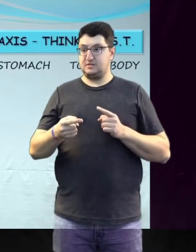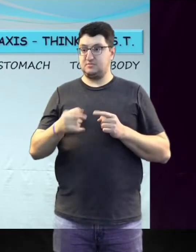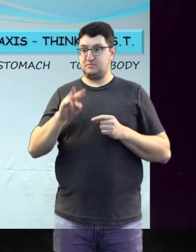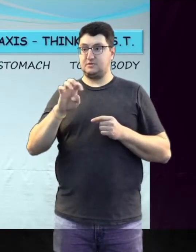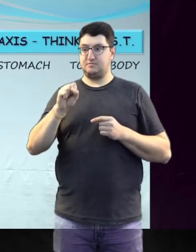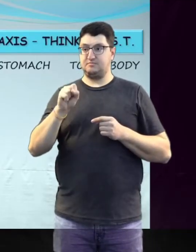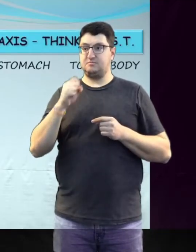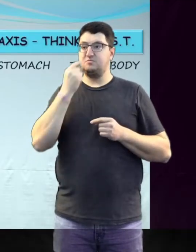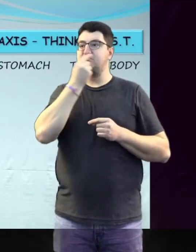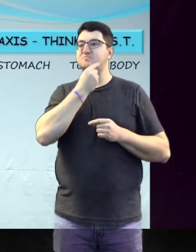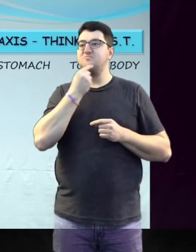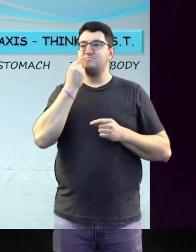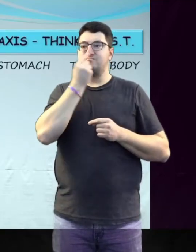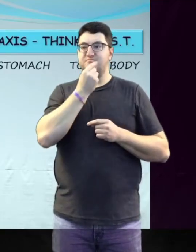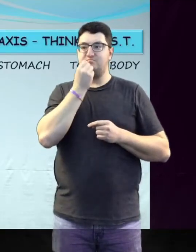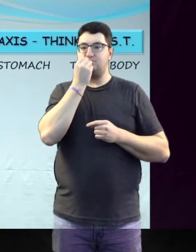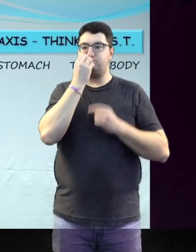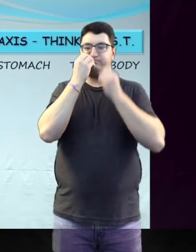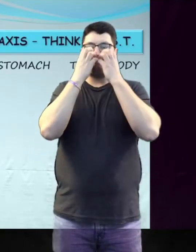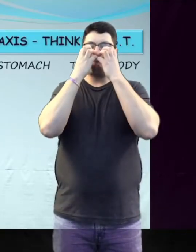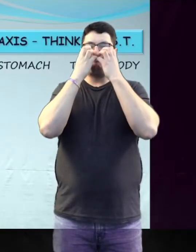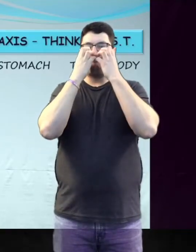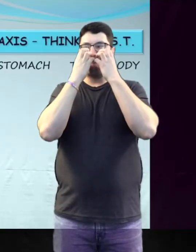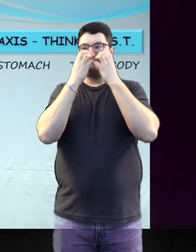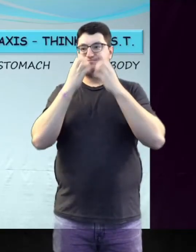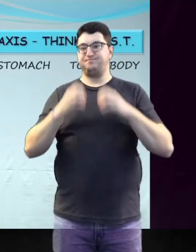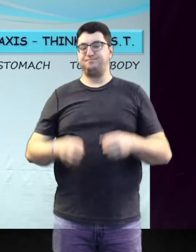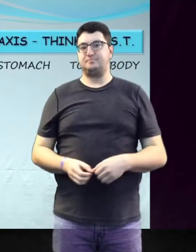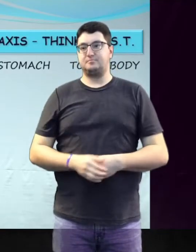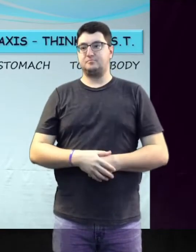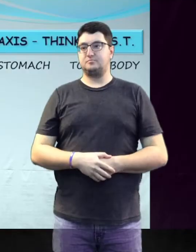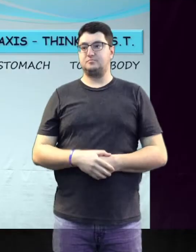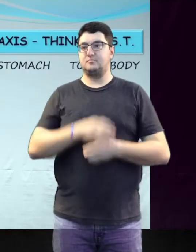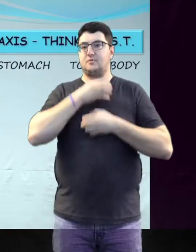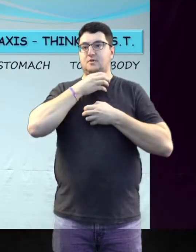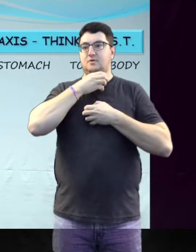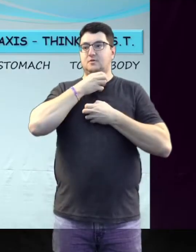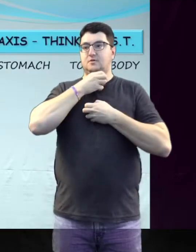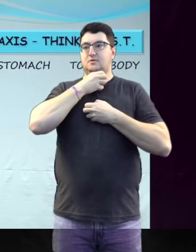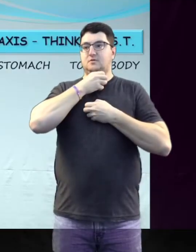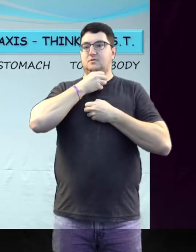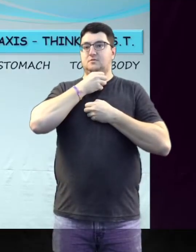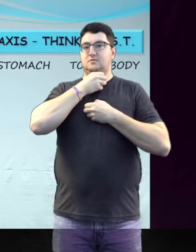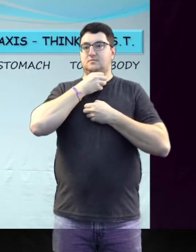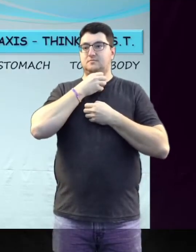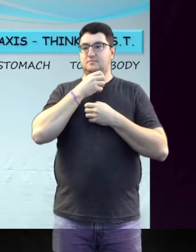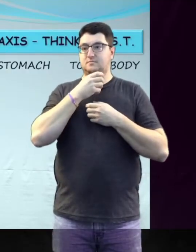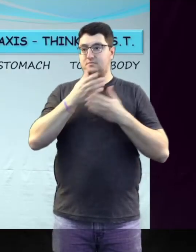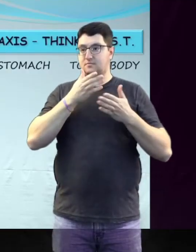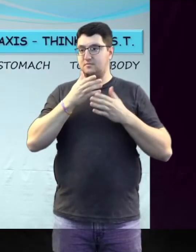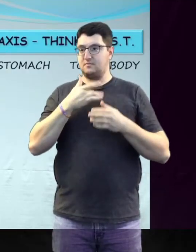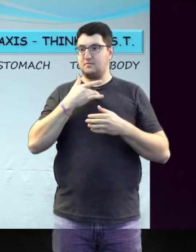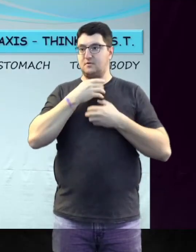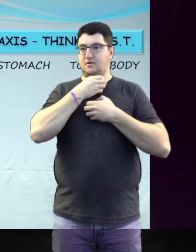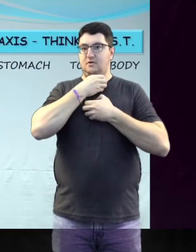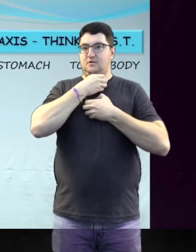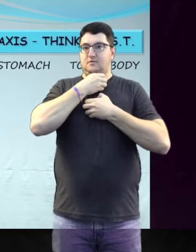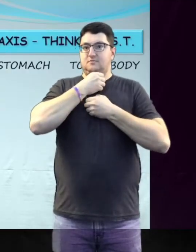allergen, hives often appear around the mouth. Signs that the airway is closing include a